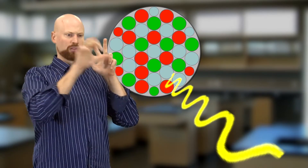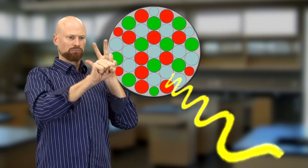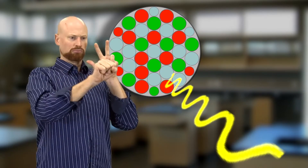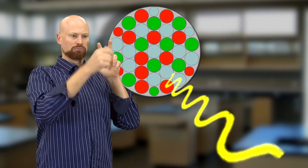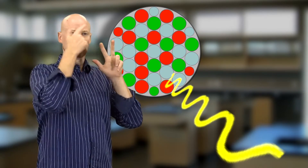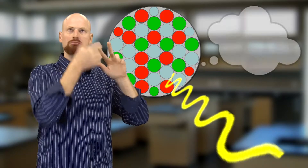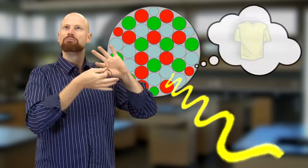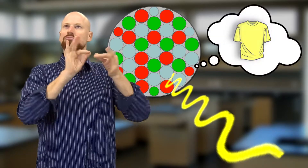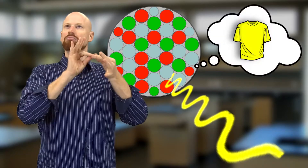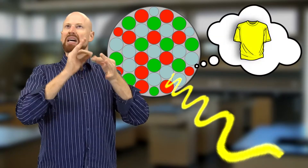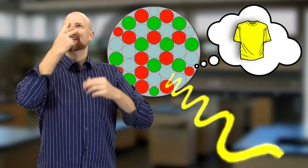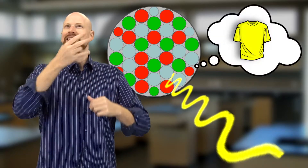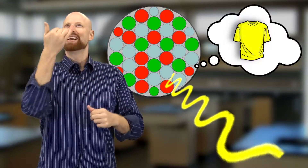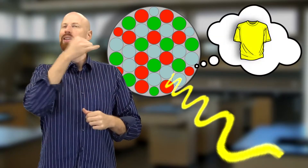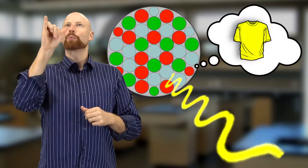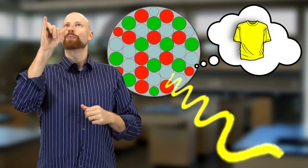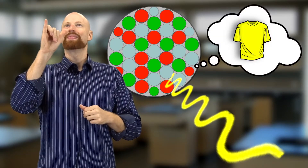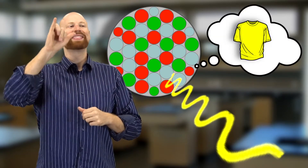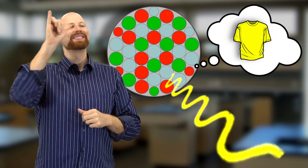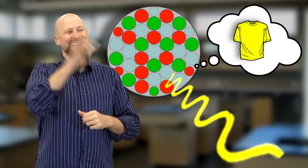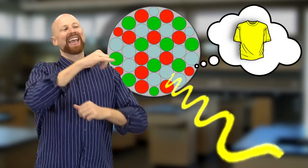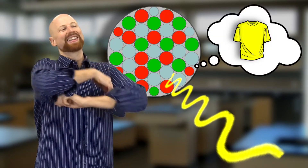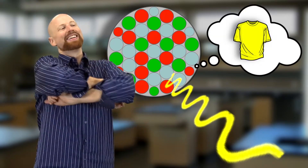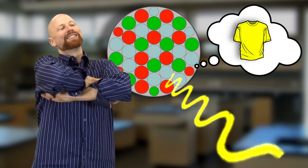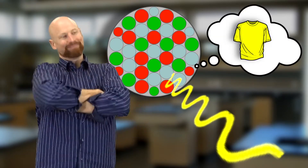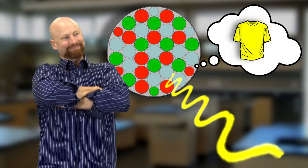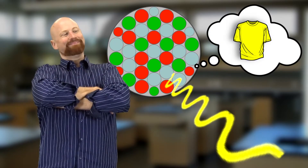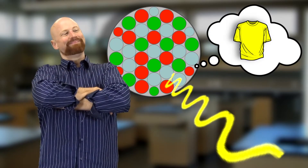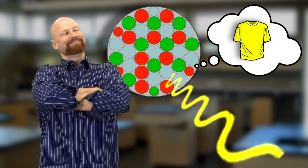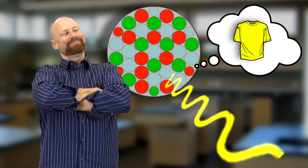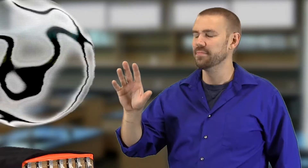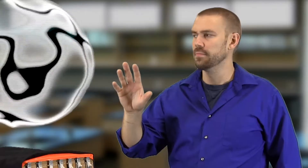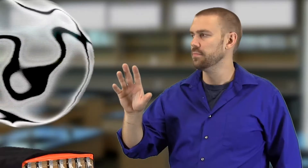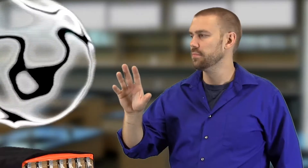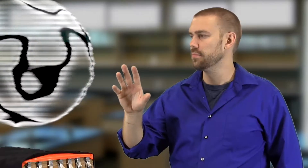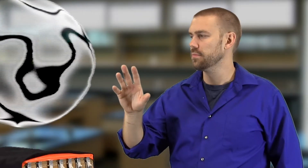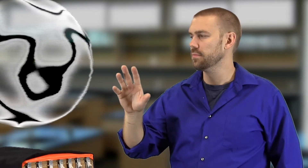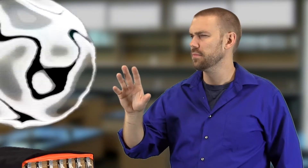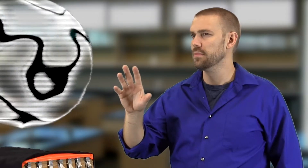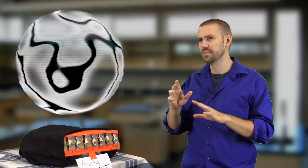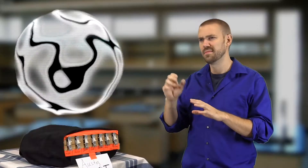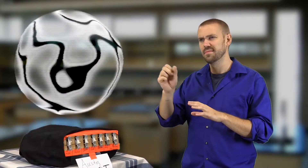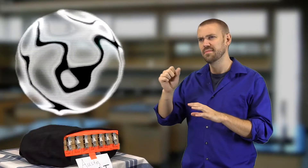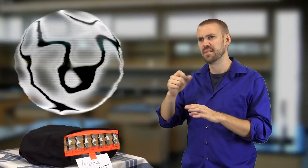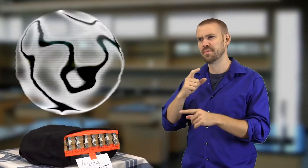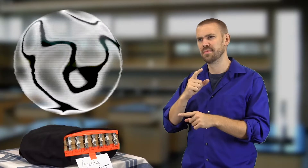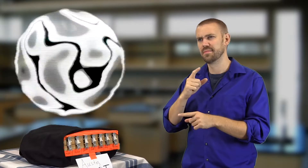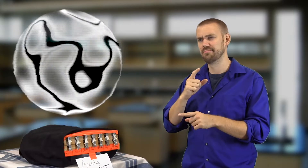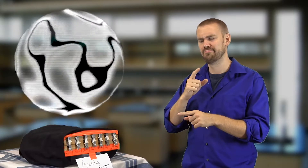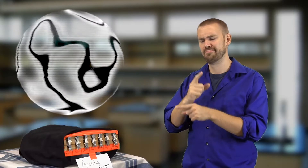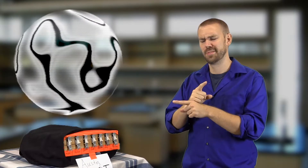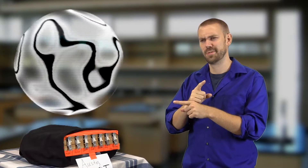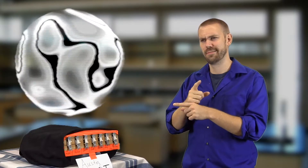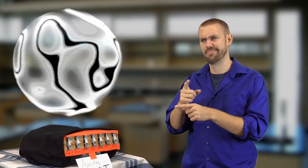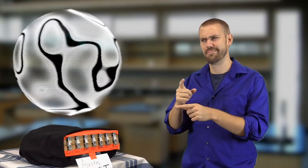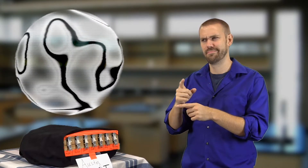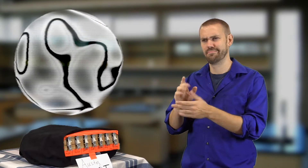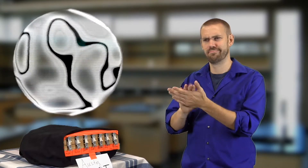interprets that as seeing the color yellow. Well, that's, uh, yeah, that's actually